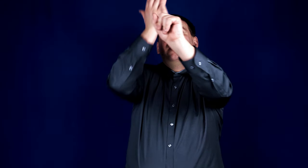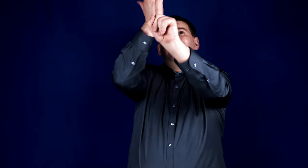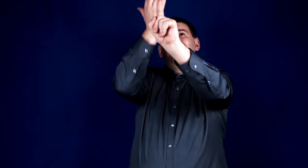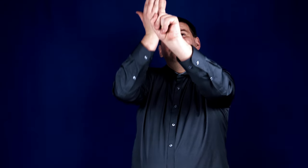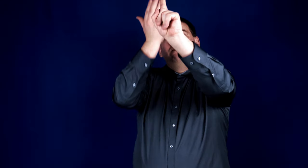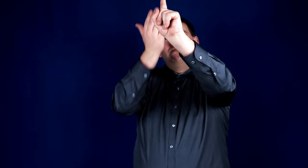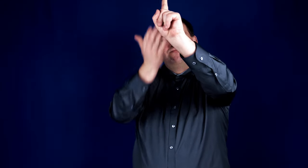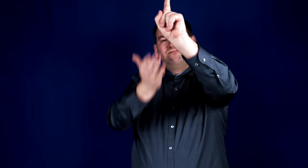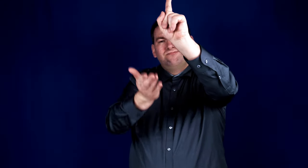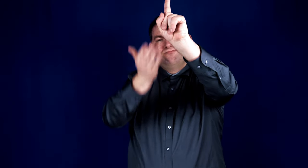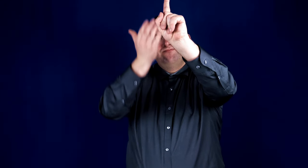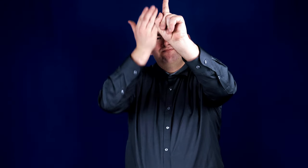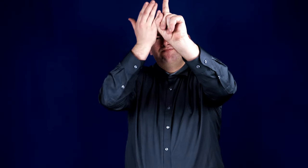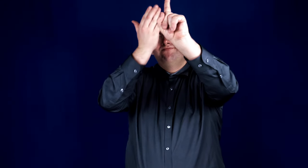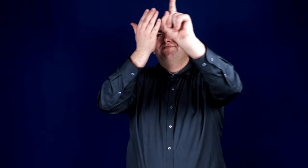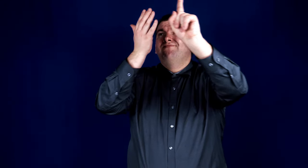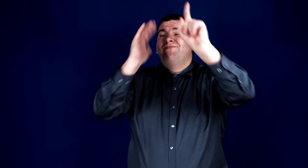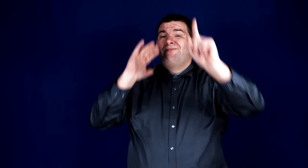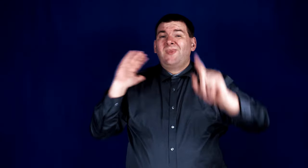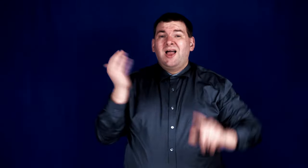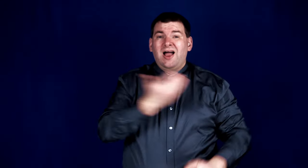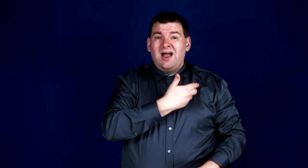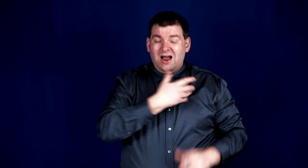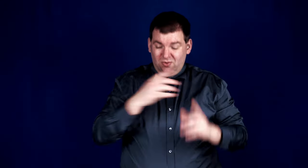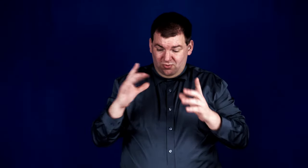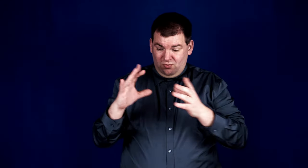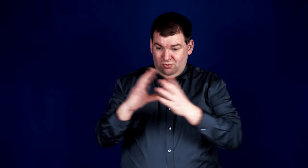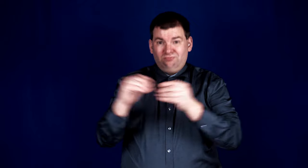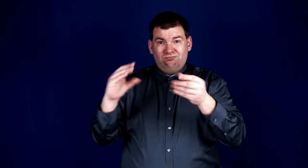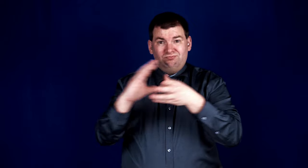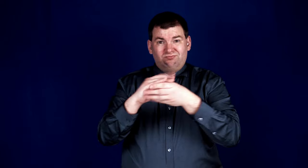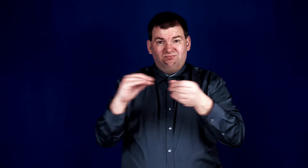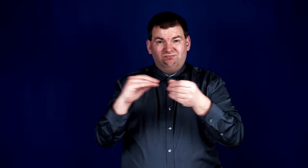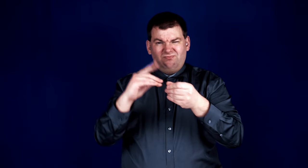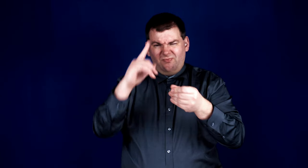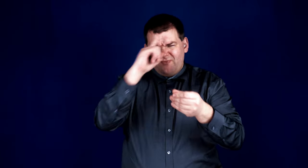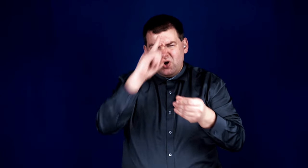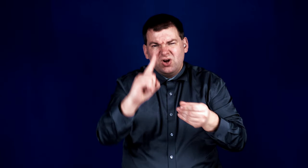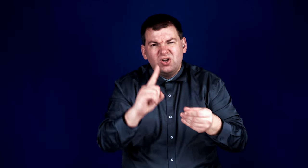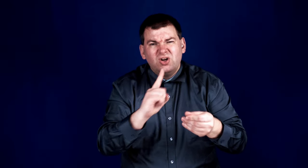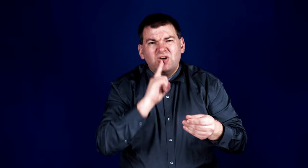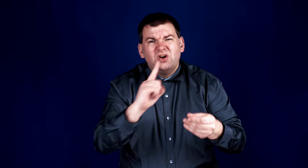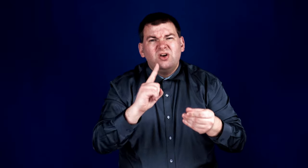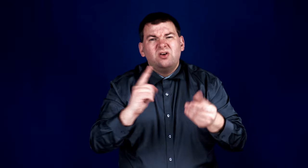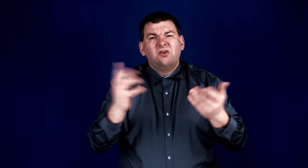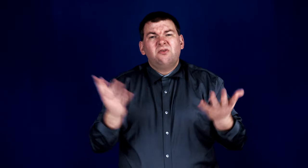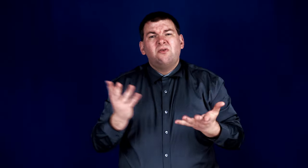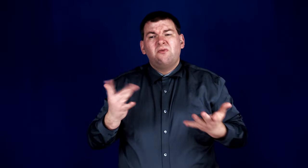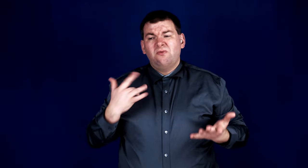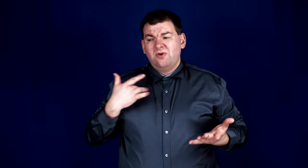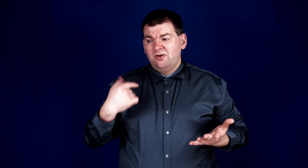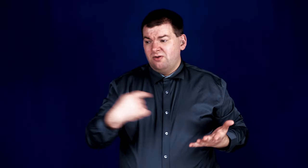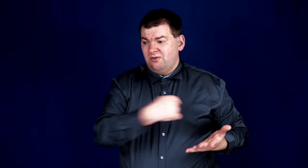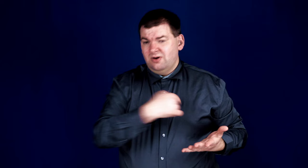You. Our words fall short of what